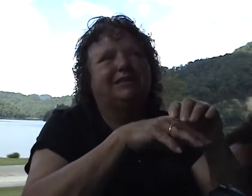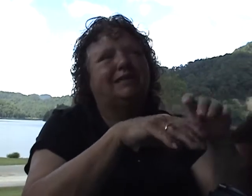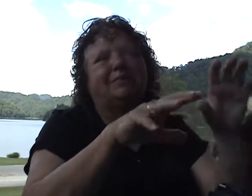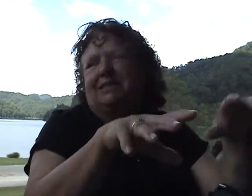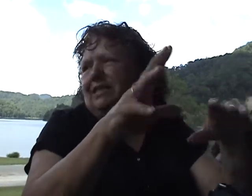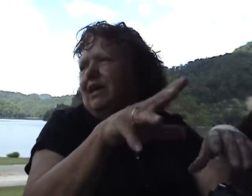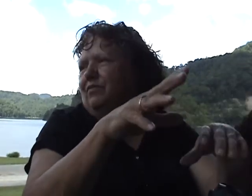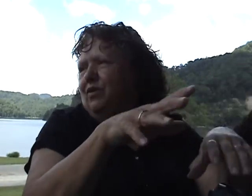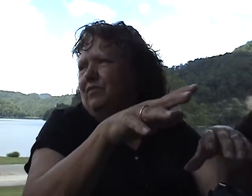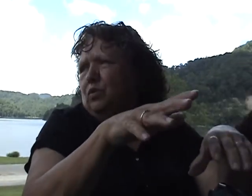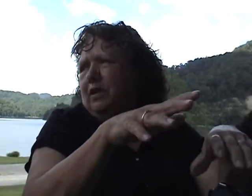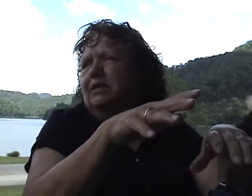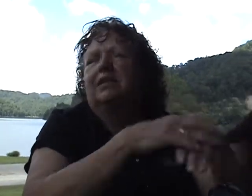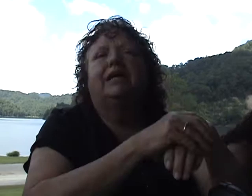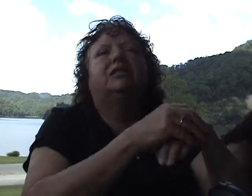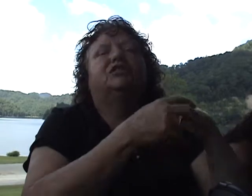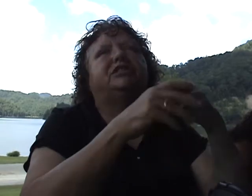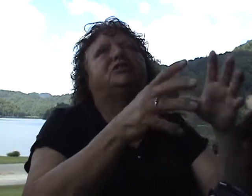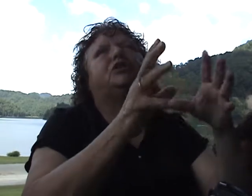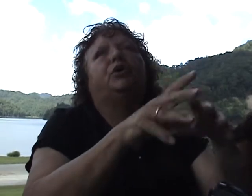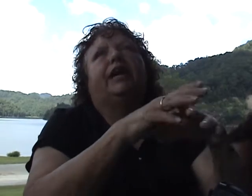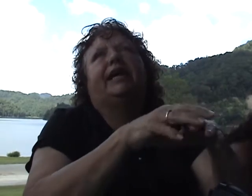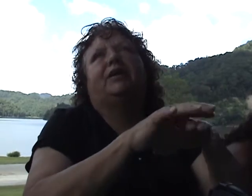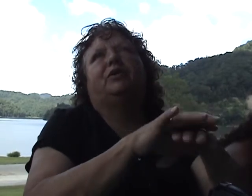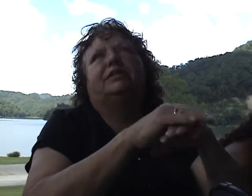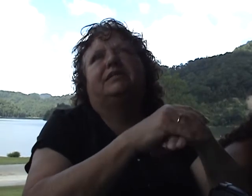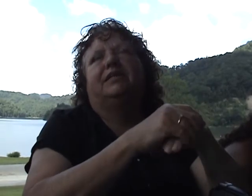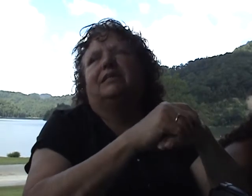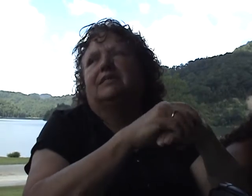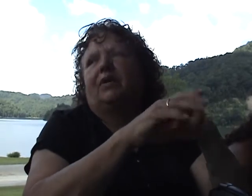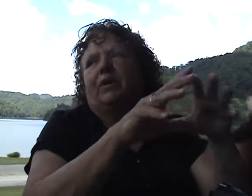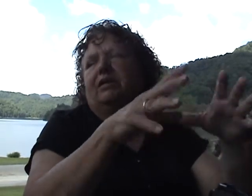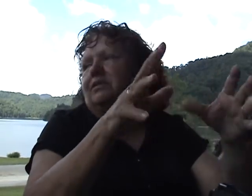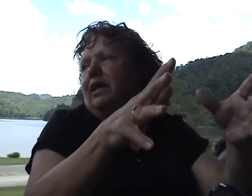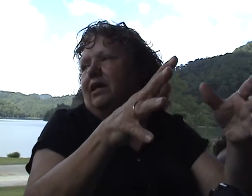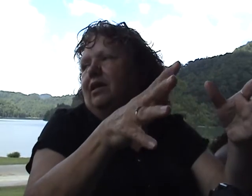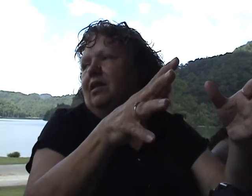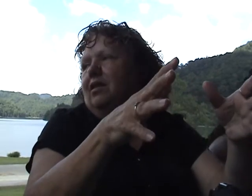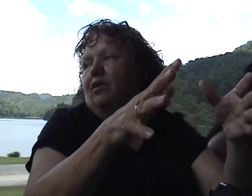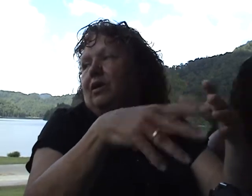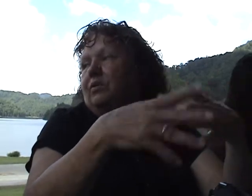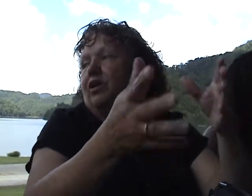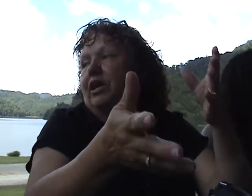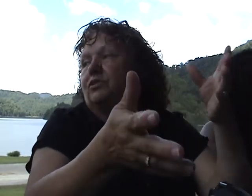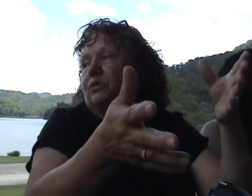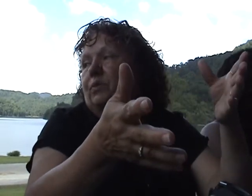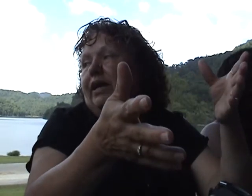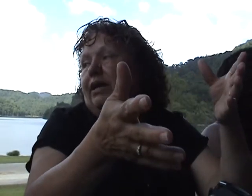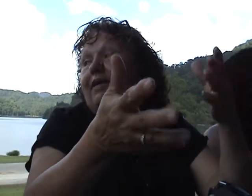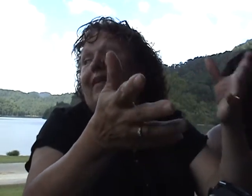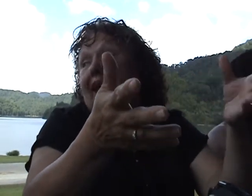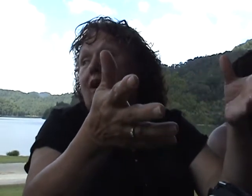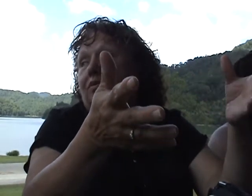Just let me sit down for a few minutes. She says, no, you've got to come here and see this. And I went outside, or out in our entryway. In the house